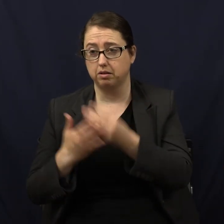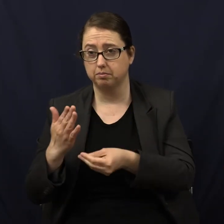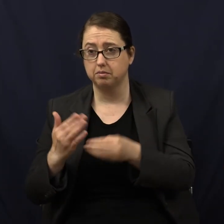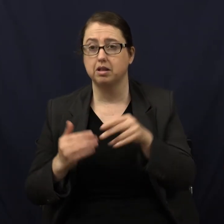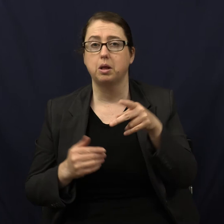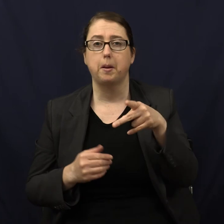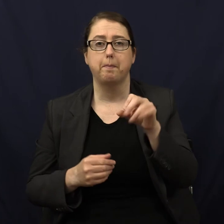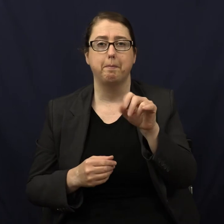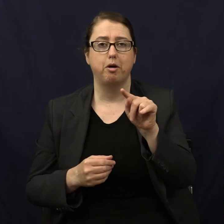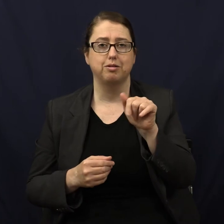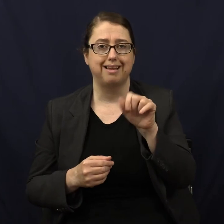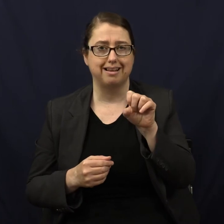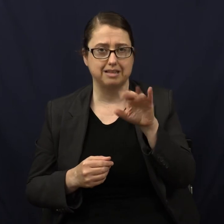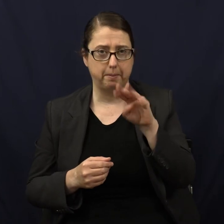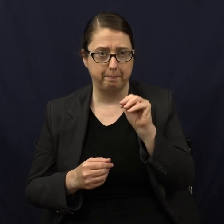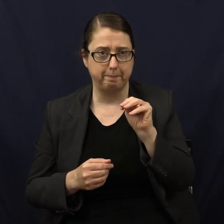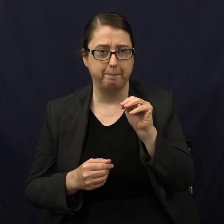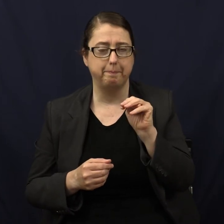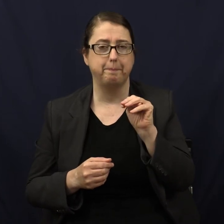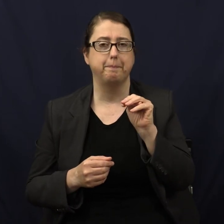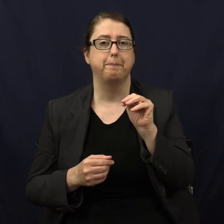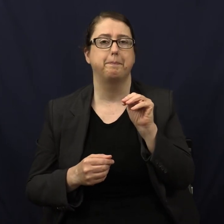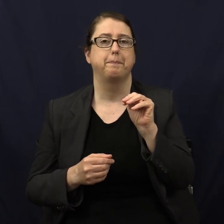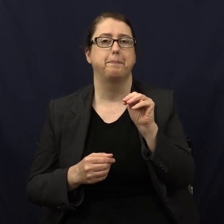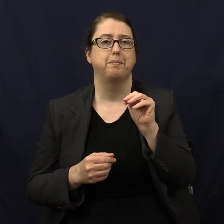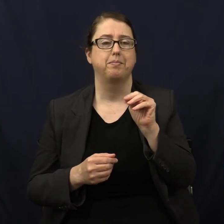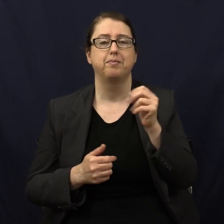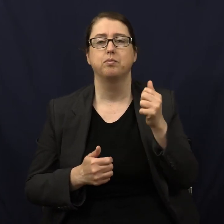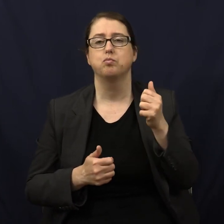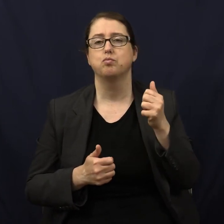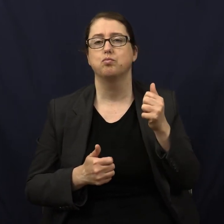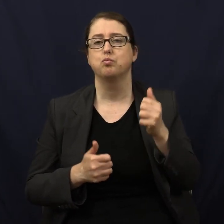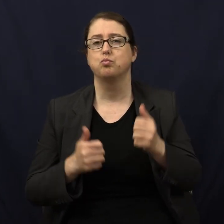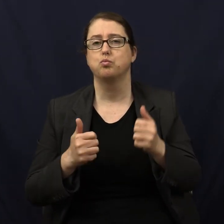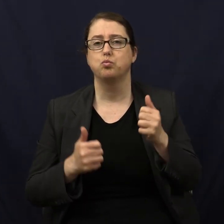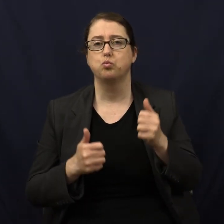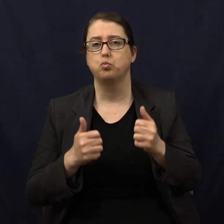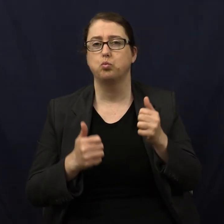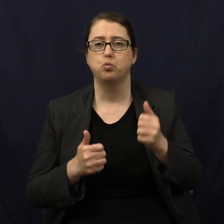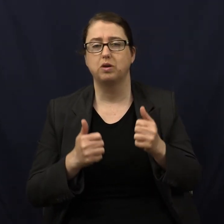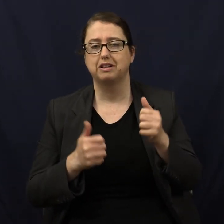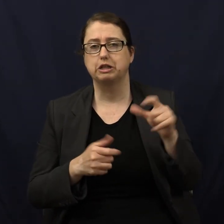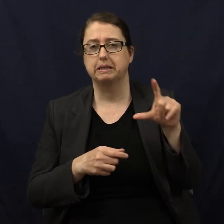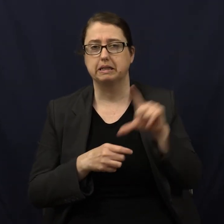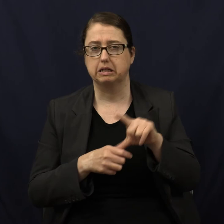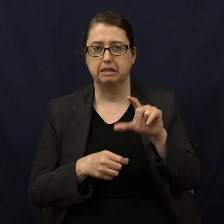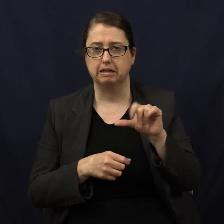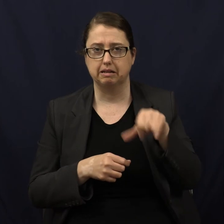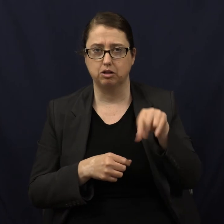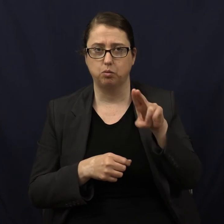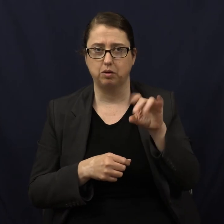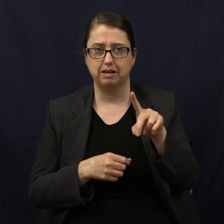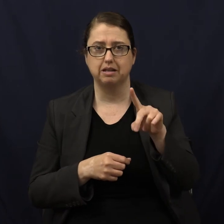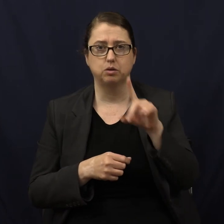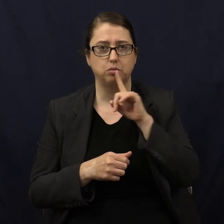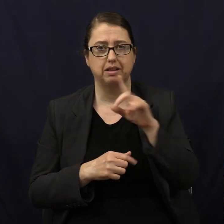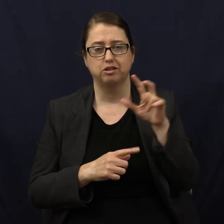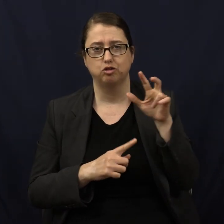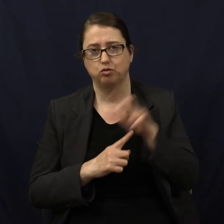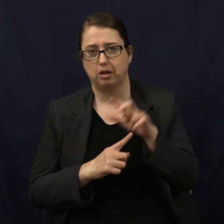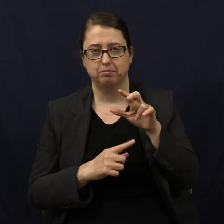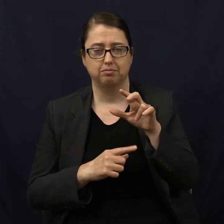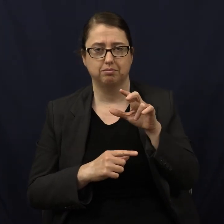Anyone want to wager a guess of what liquid naturally occurring is the champion of